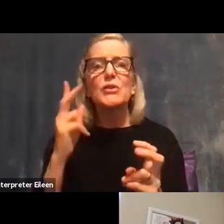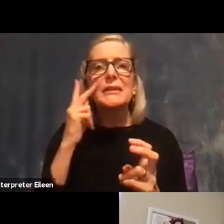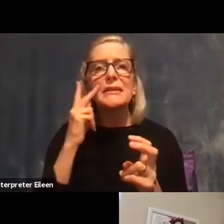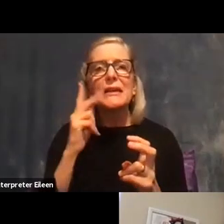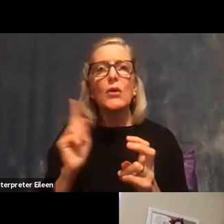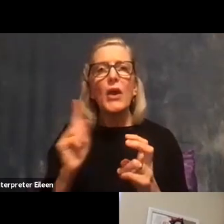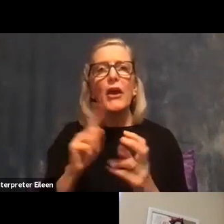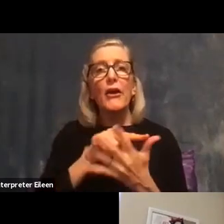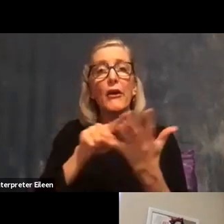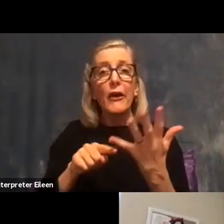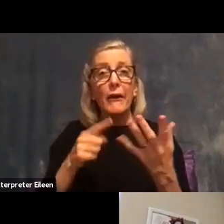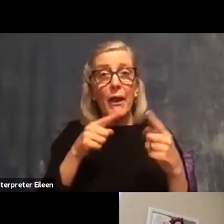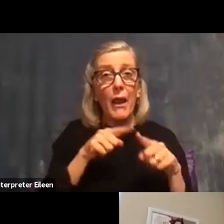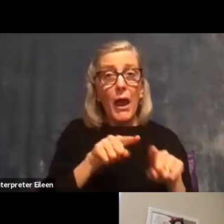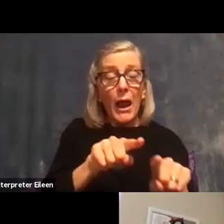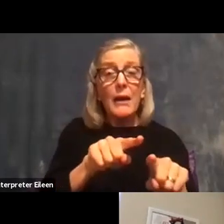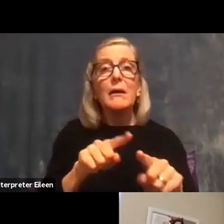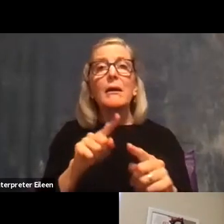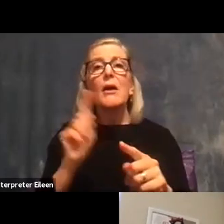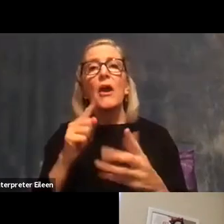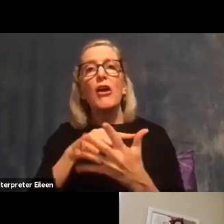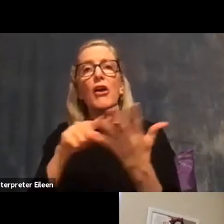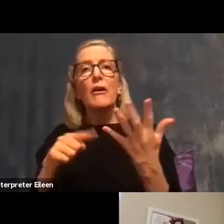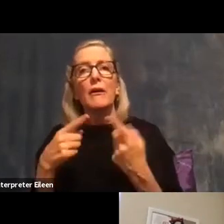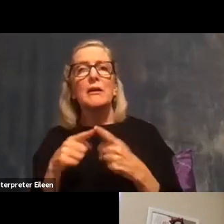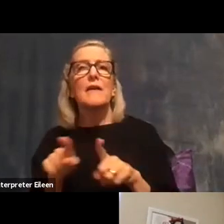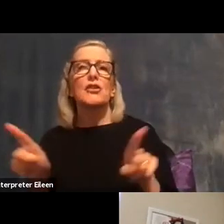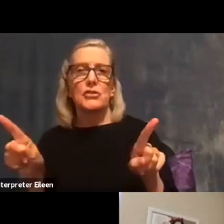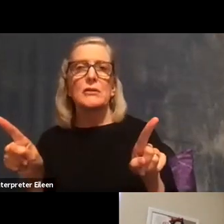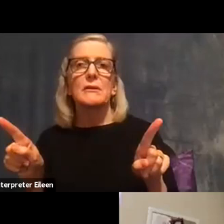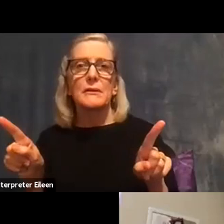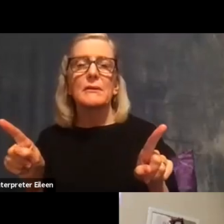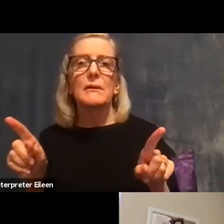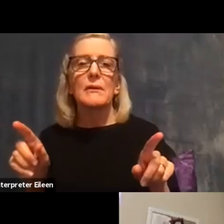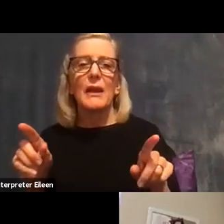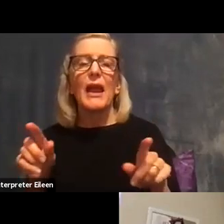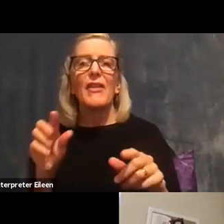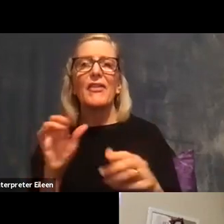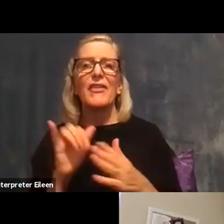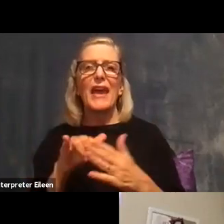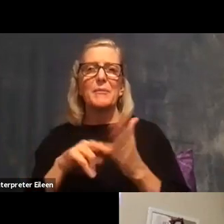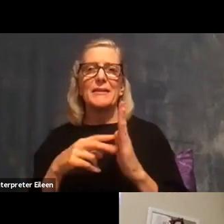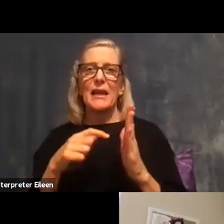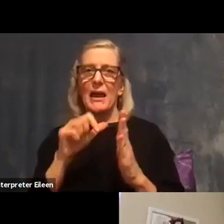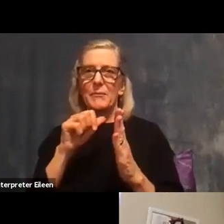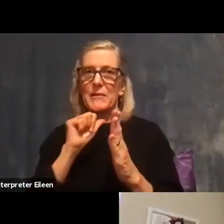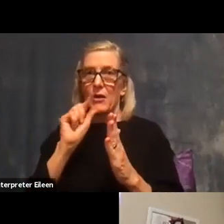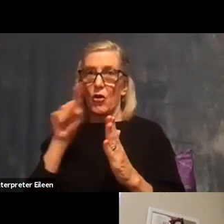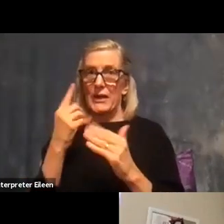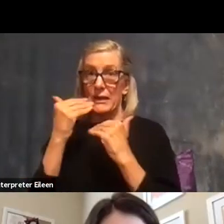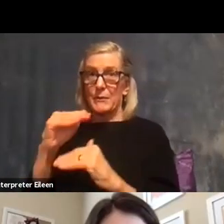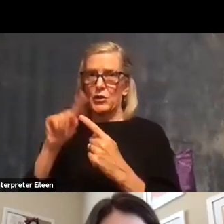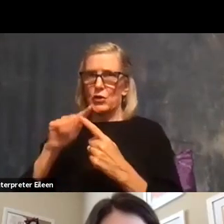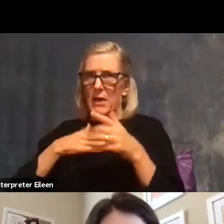align and in what areas they diverge. And that not that kind of gets me out of my own bubble, too, so.